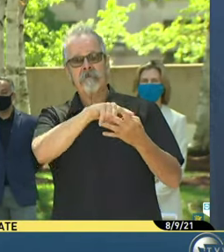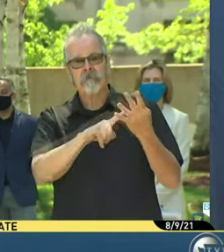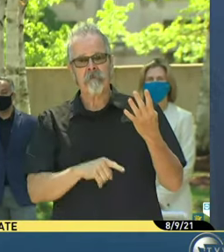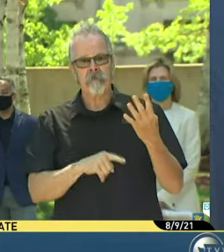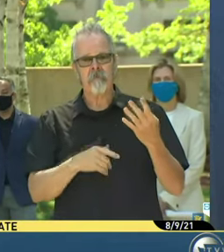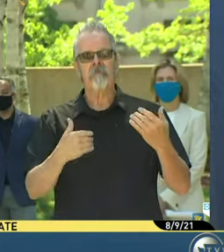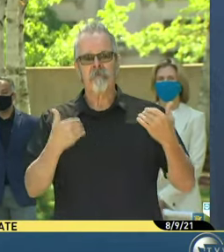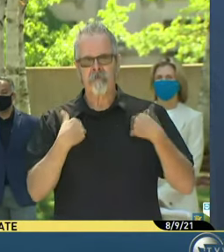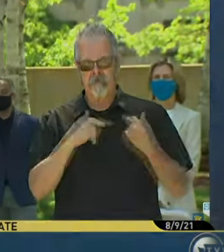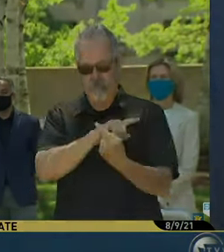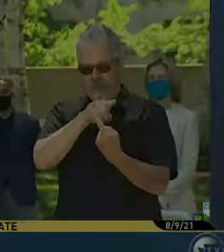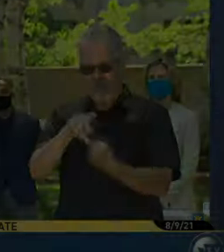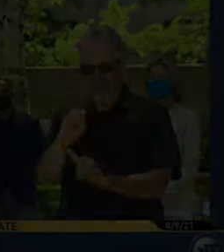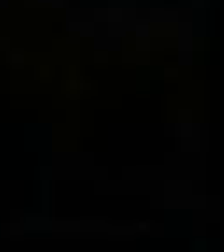vaccinated against the COVID disease. 37 NFC. employees. 398 414